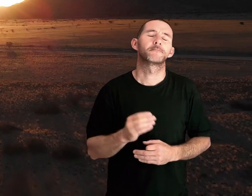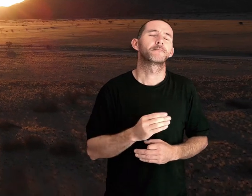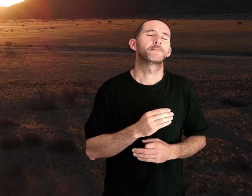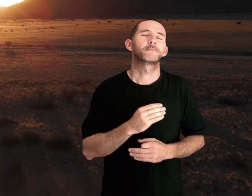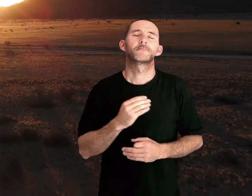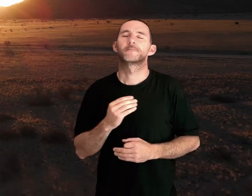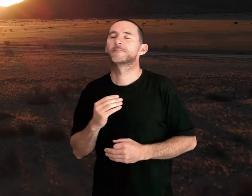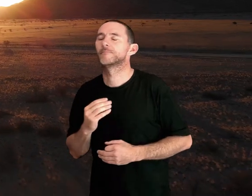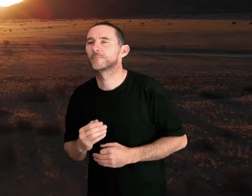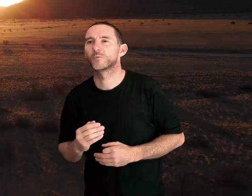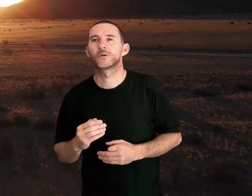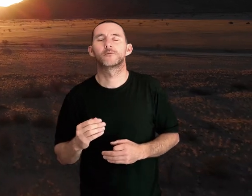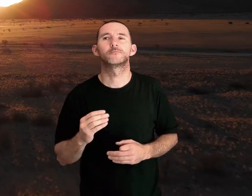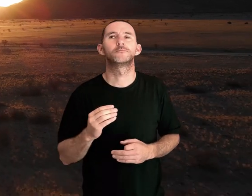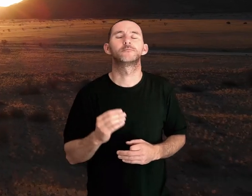altar